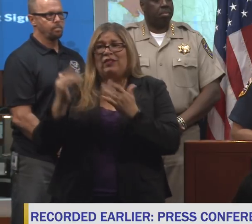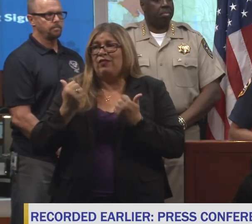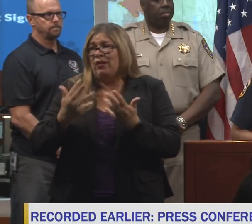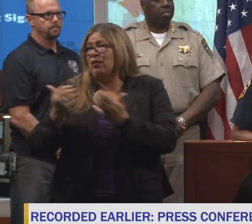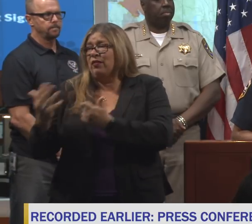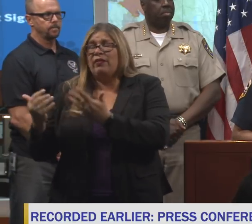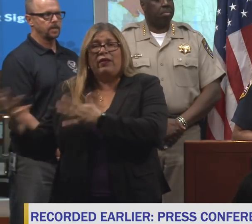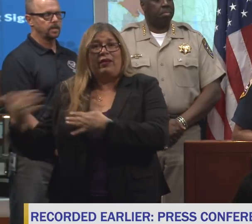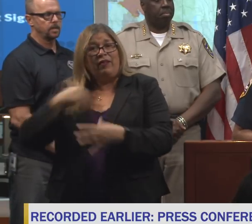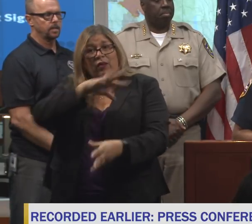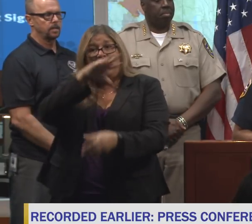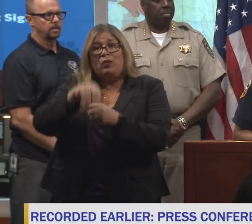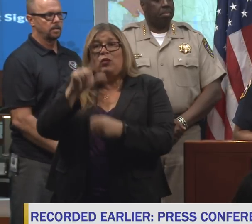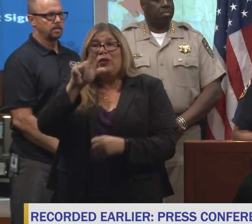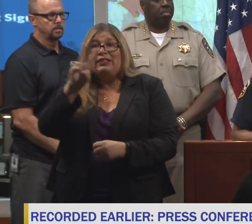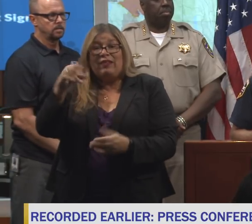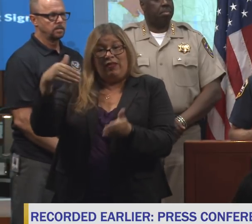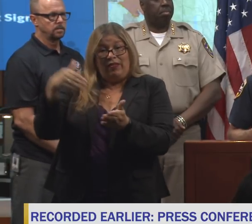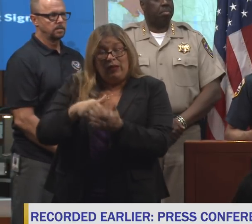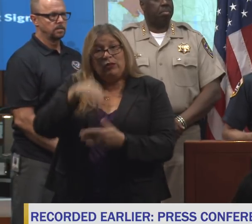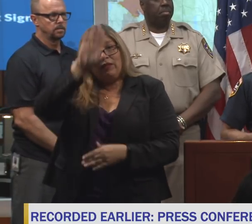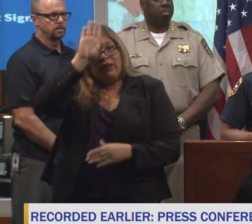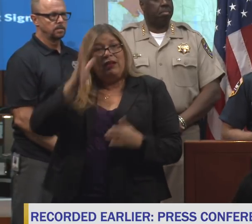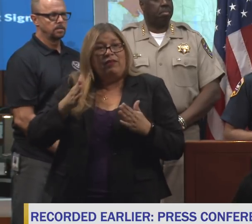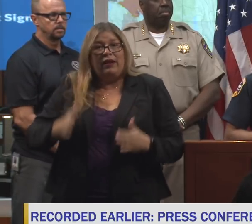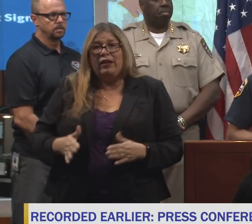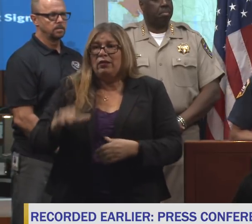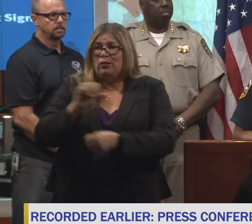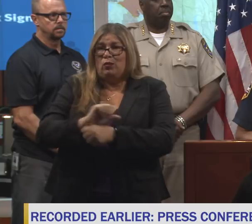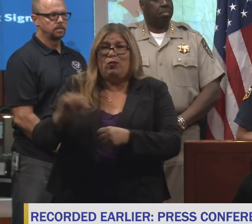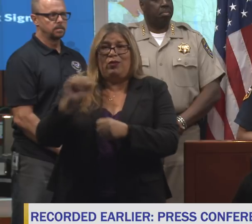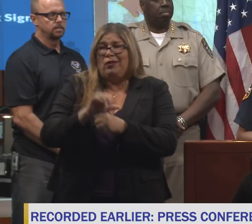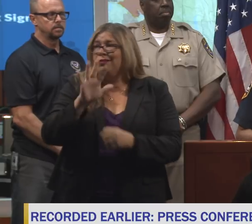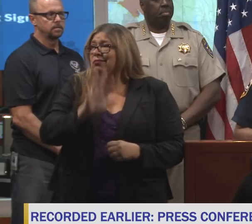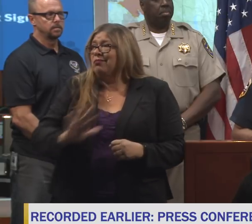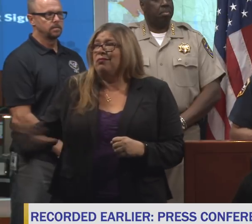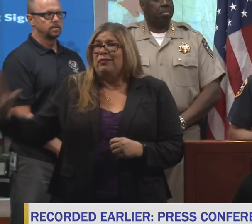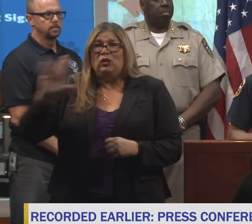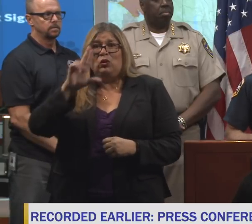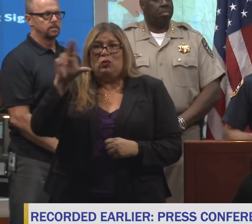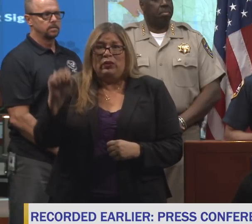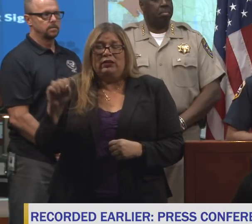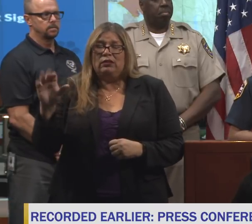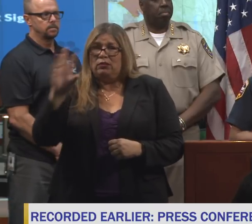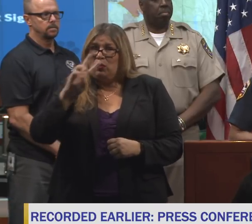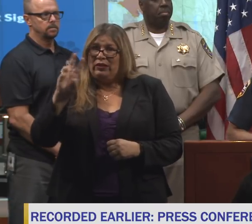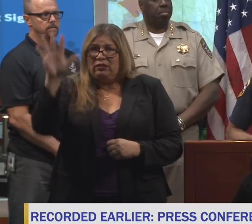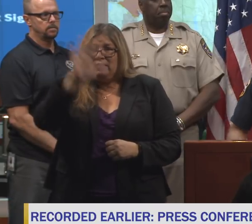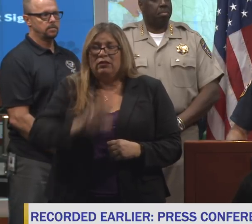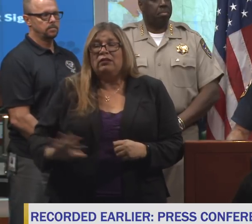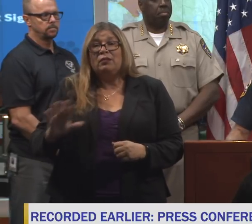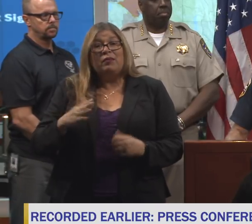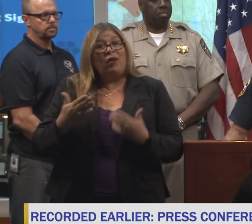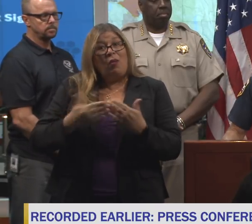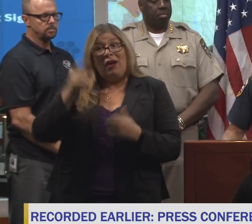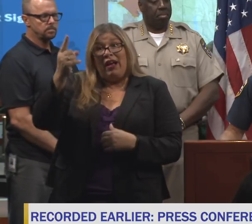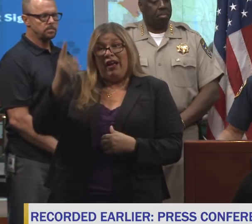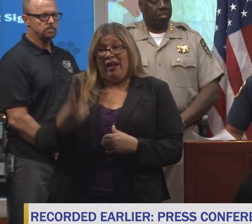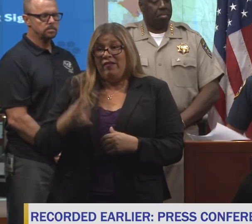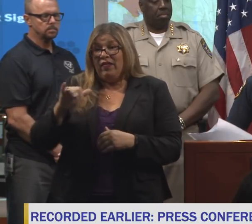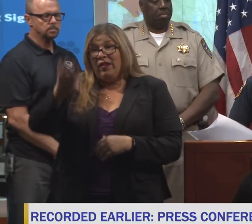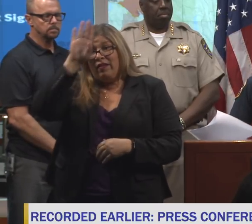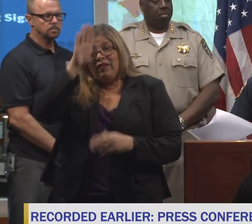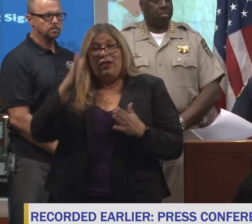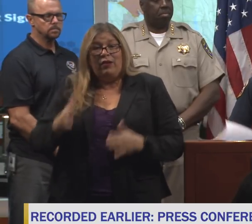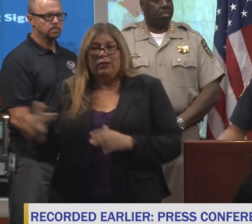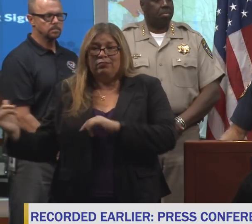there are over 27,000 firefighters on the fire lines throughout the western United States. So almost half of those are right here in